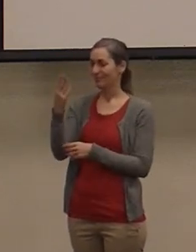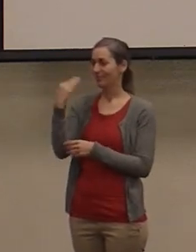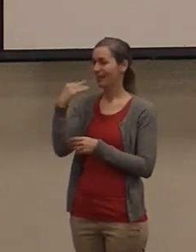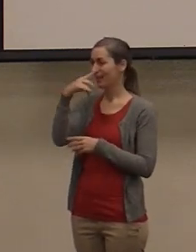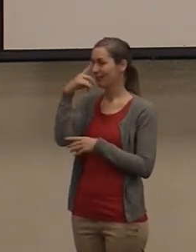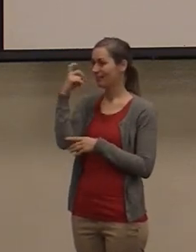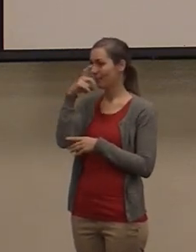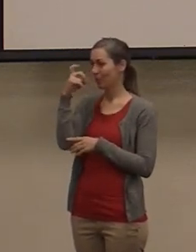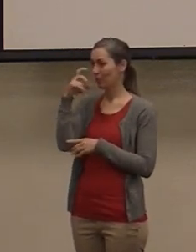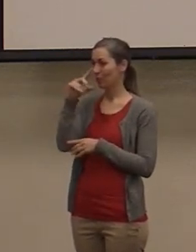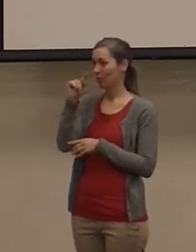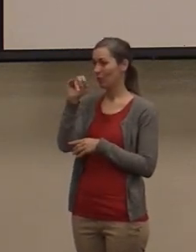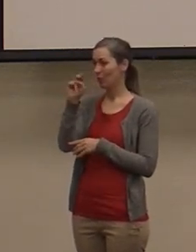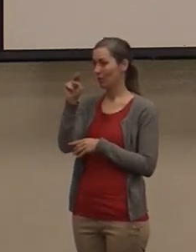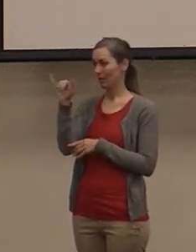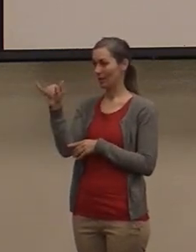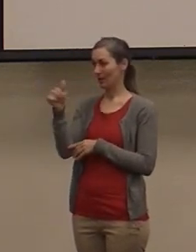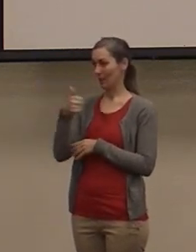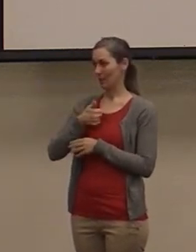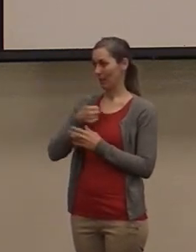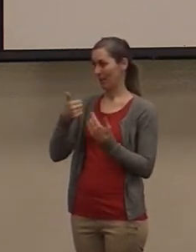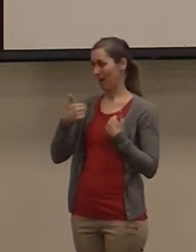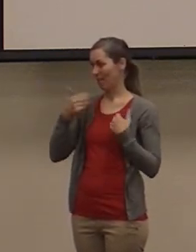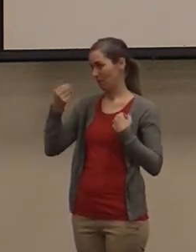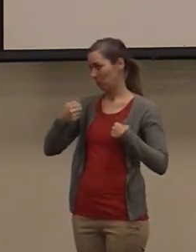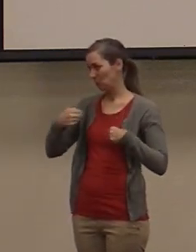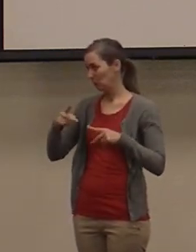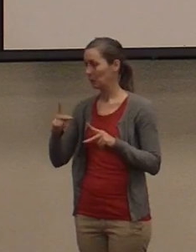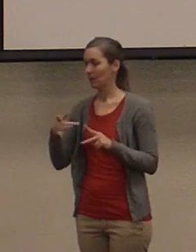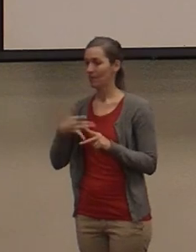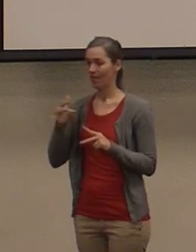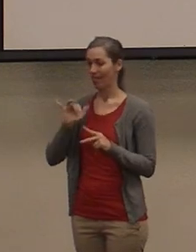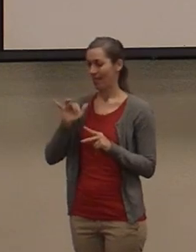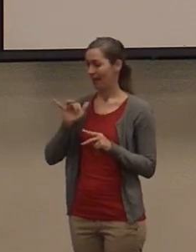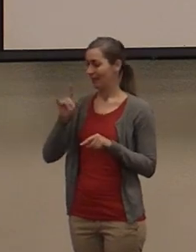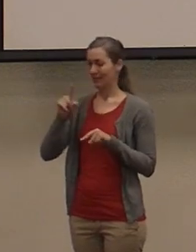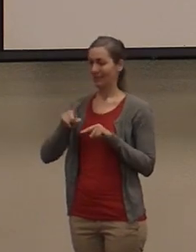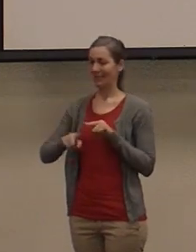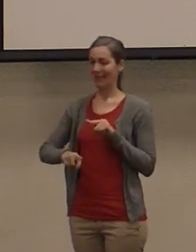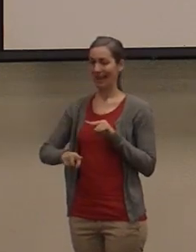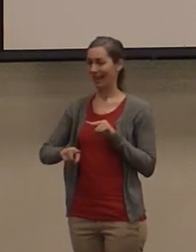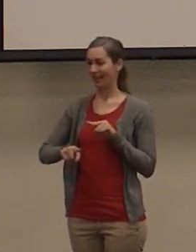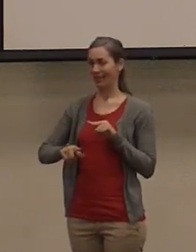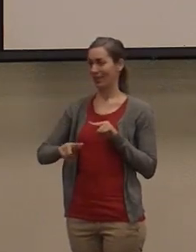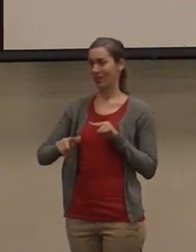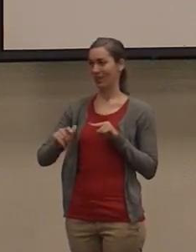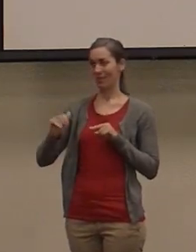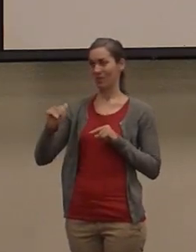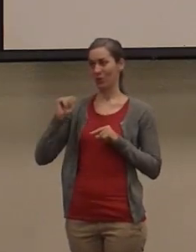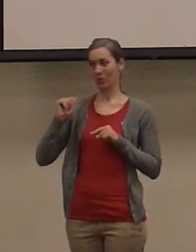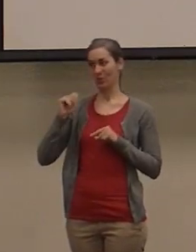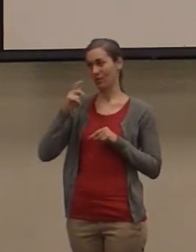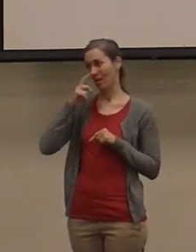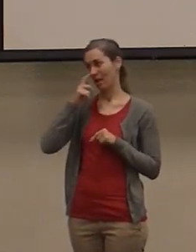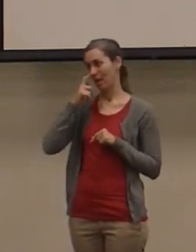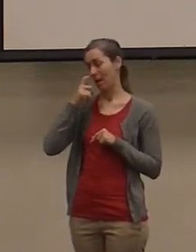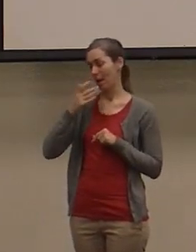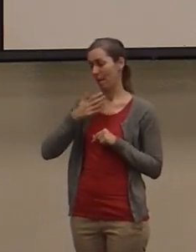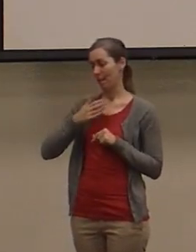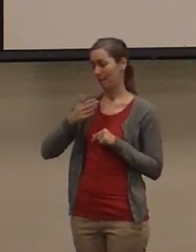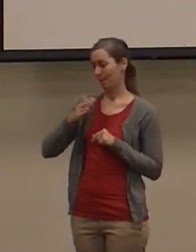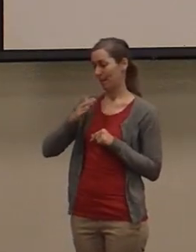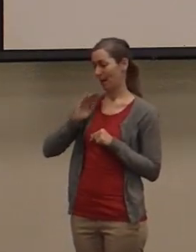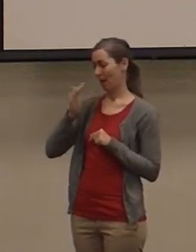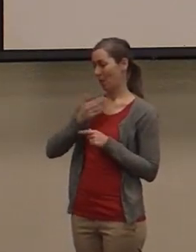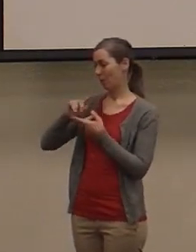and I, we were presented with an opportunity that we kind of felt like we couldn't refuse, and some friends of ours, he had retired